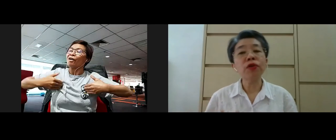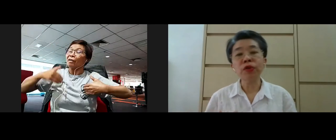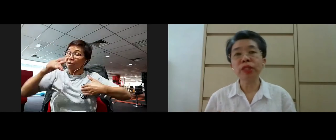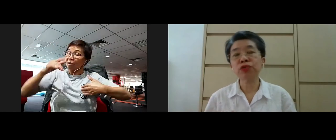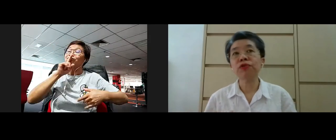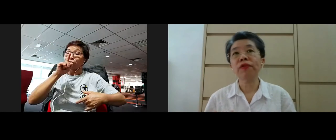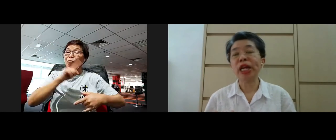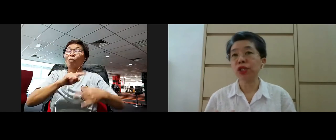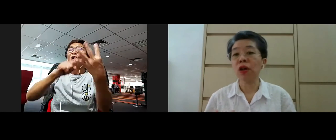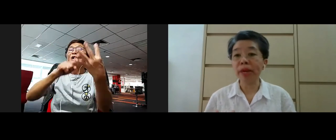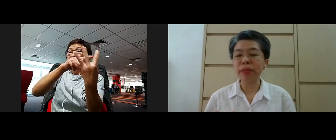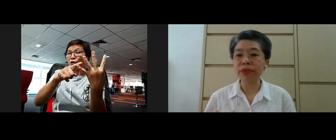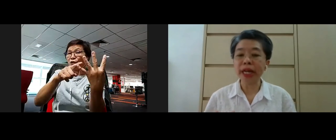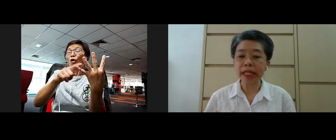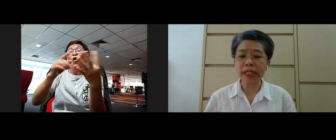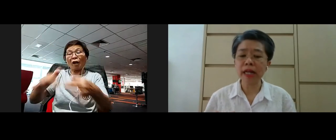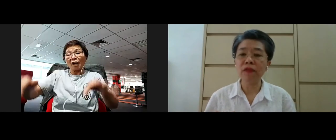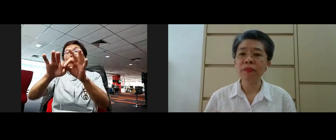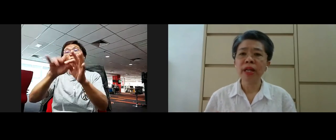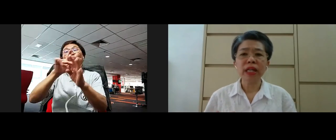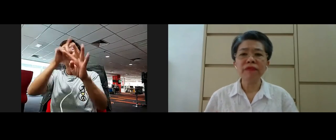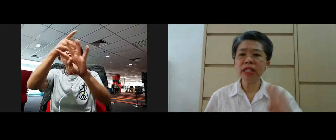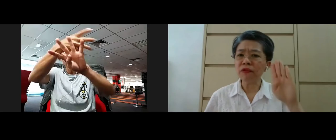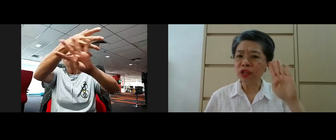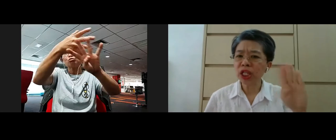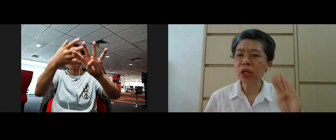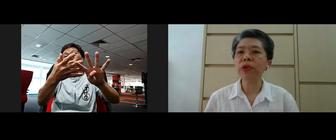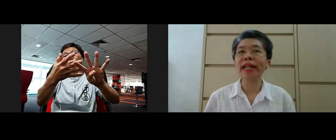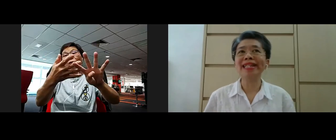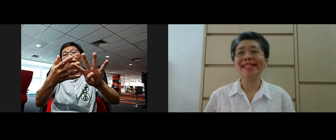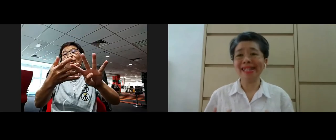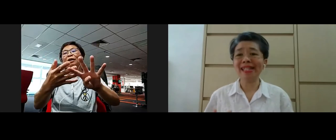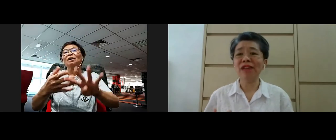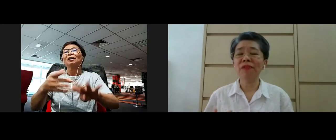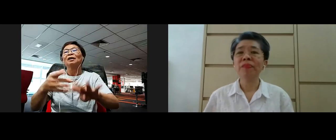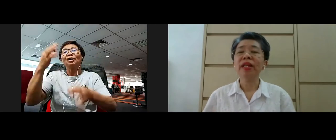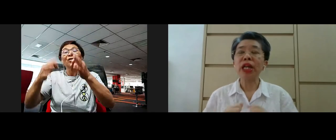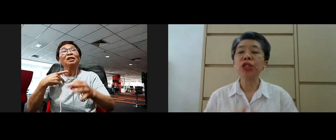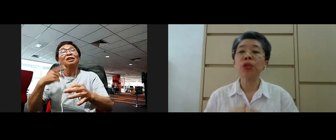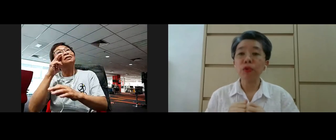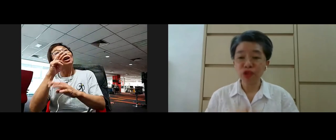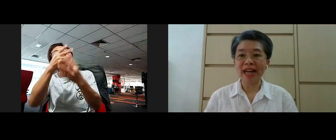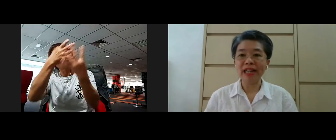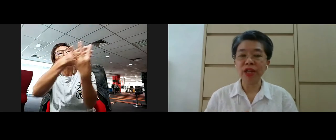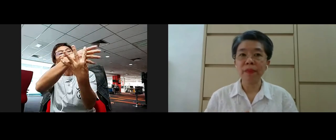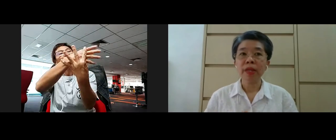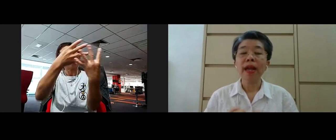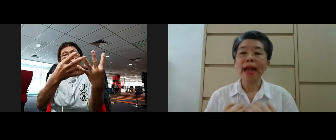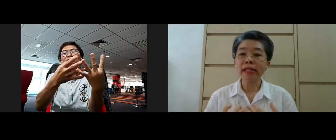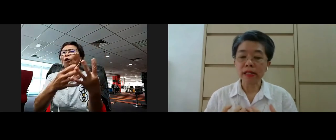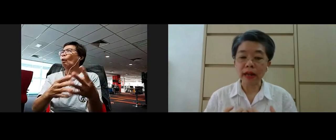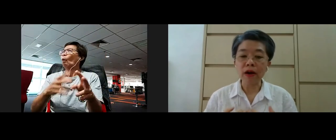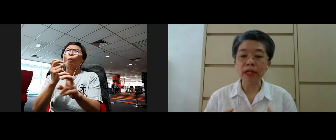the four noble truths as taught by the Buddha itself even if we just look at this itself it is so challenging